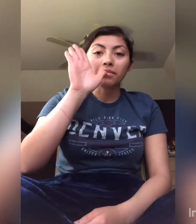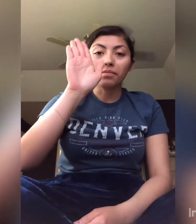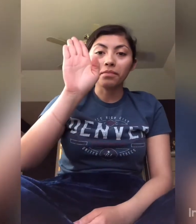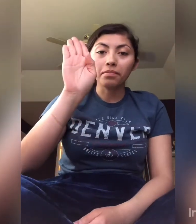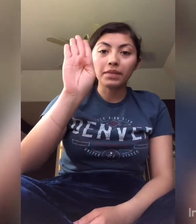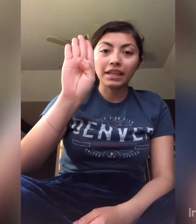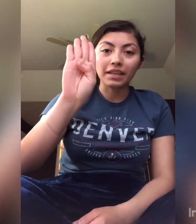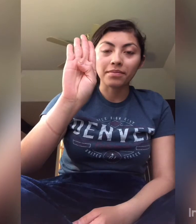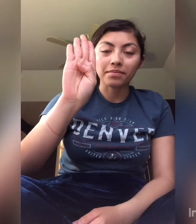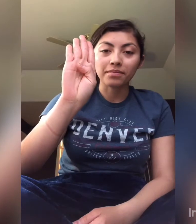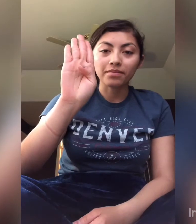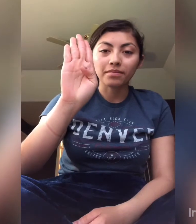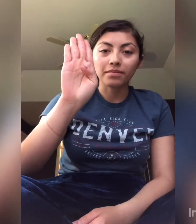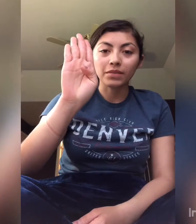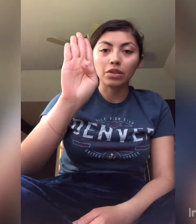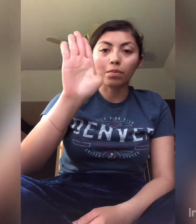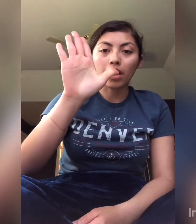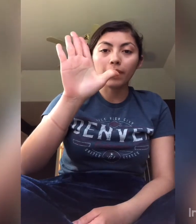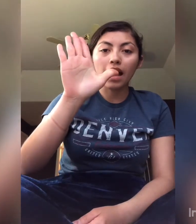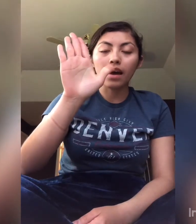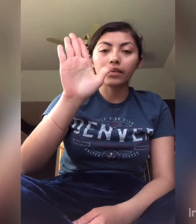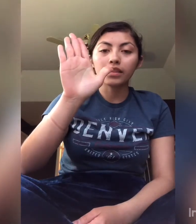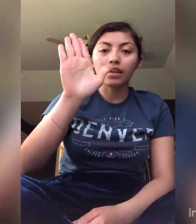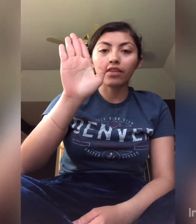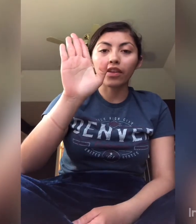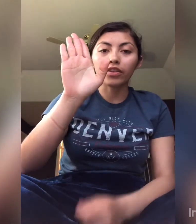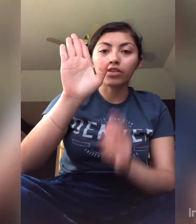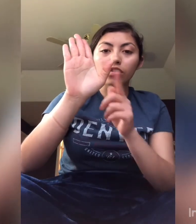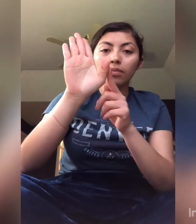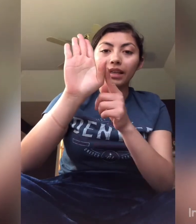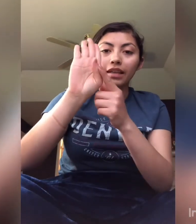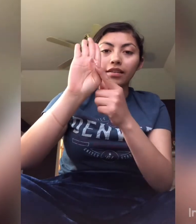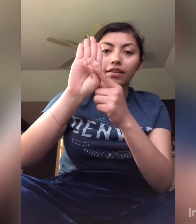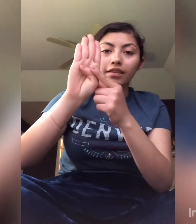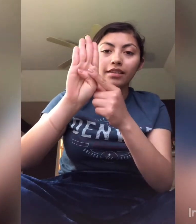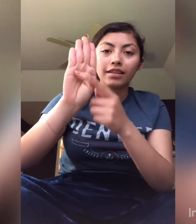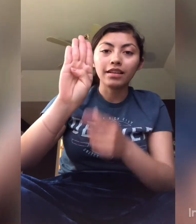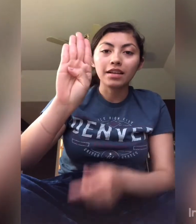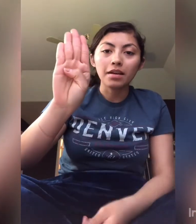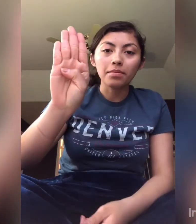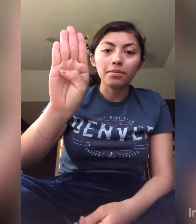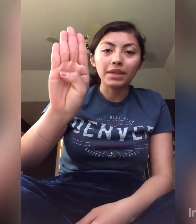B. Put your palm out and tuck your thumb in. B.